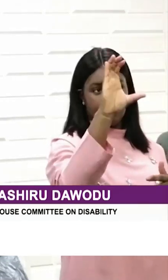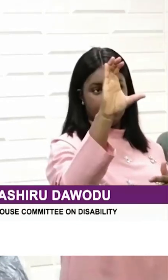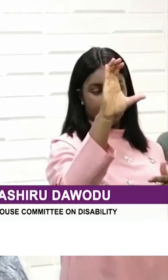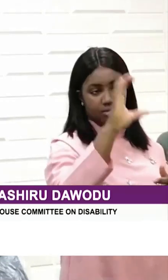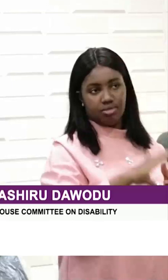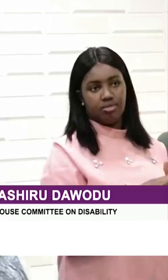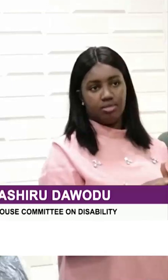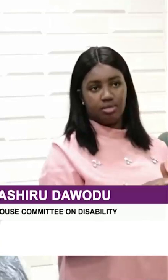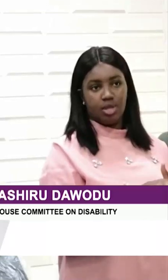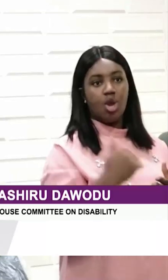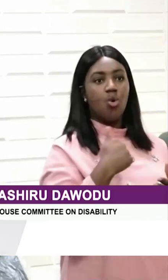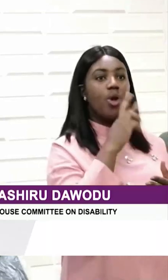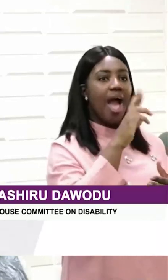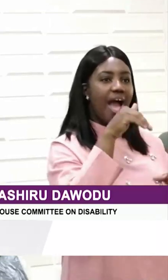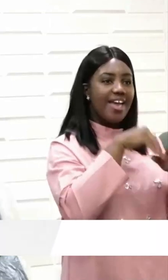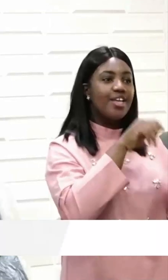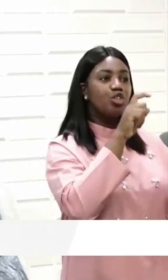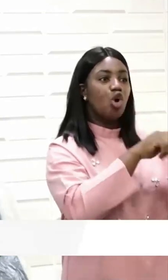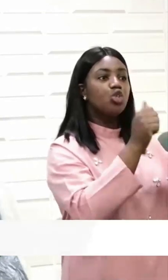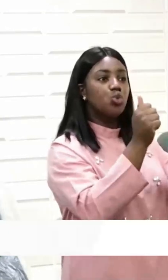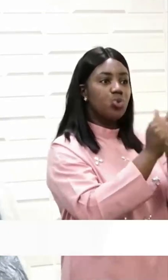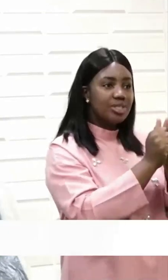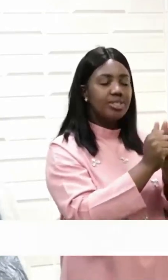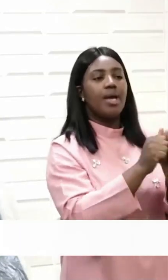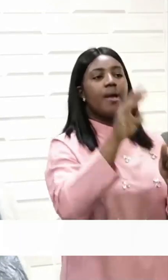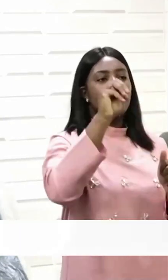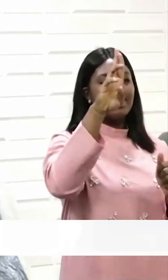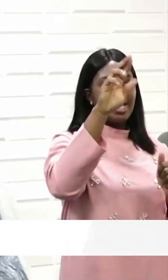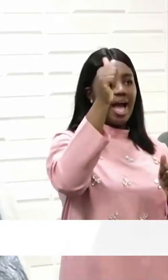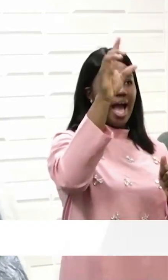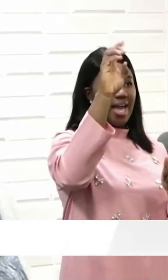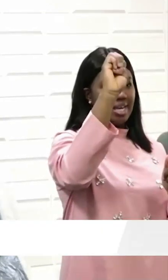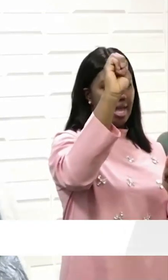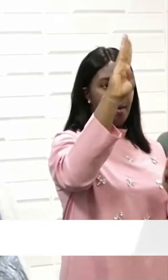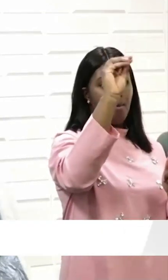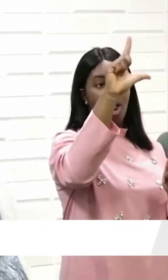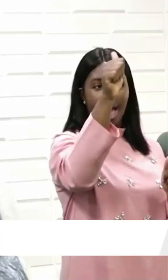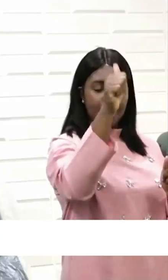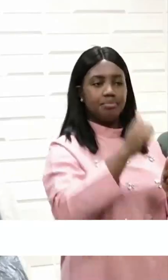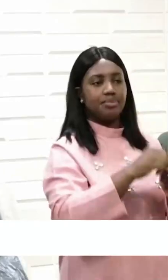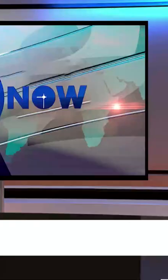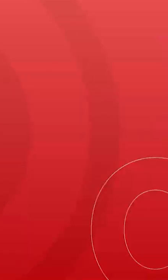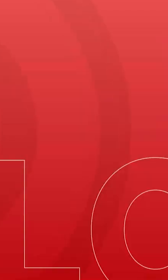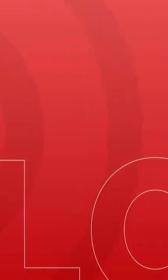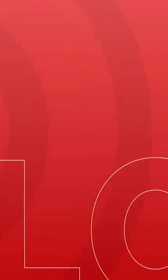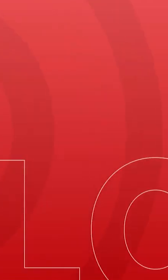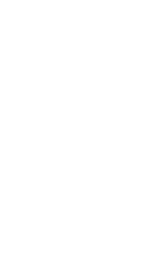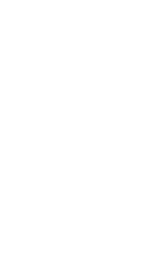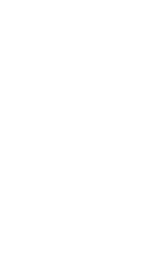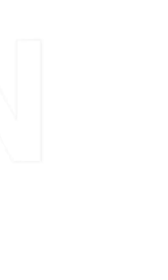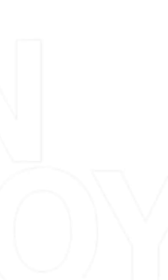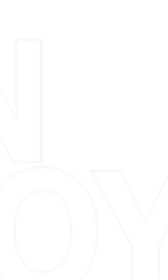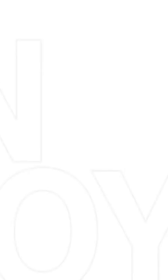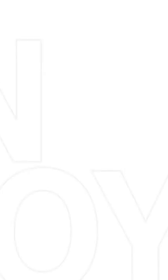such as what happened to the likes of daniel through a robust implementation of the disability act hello